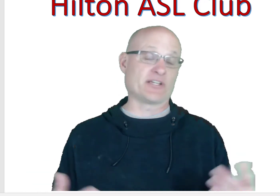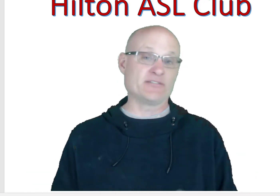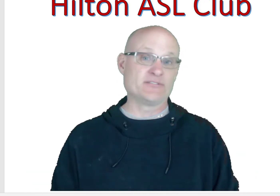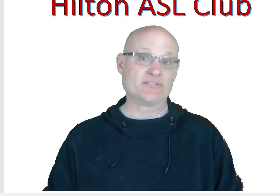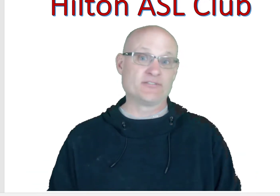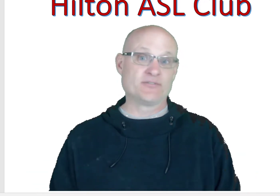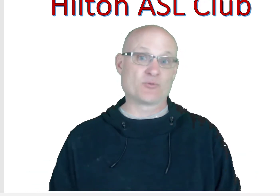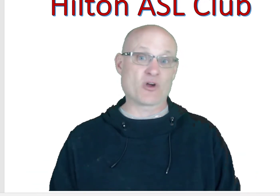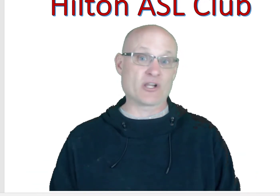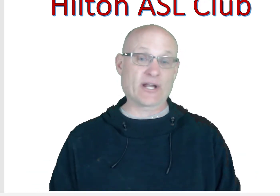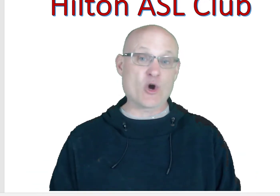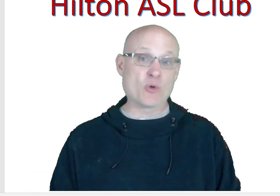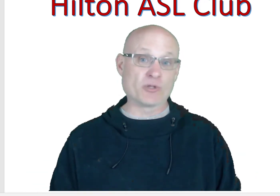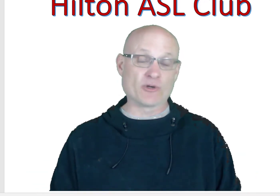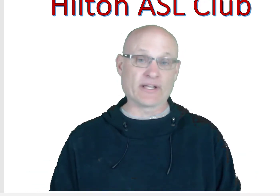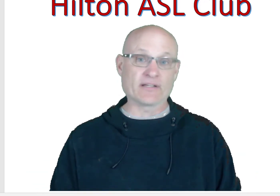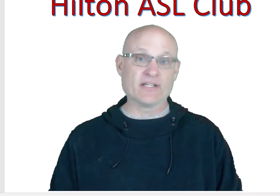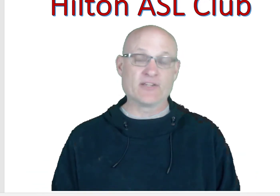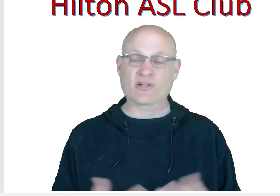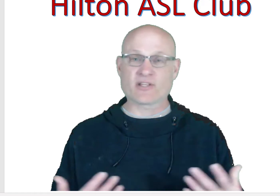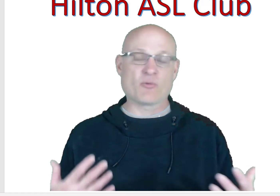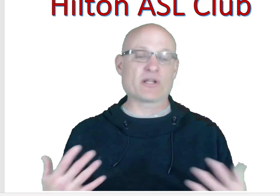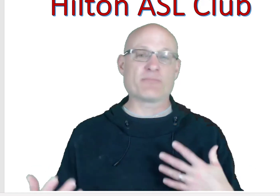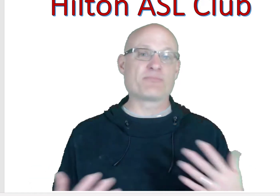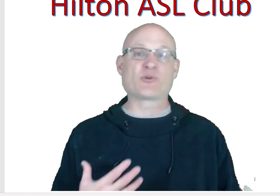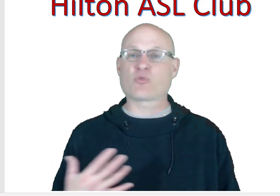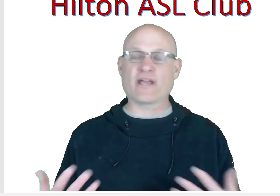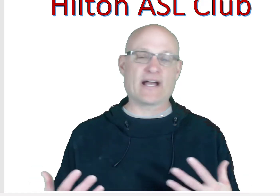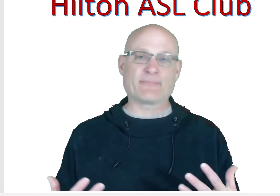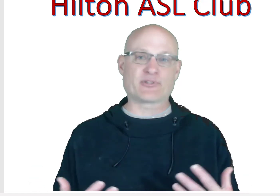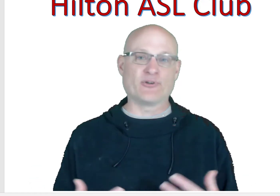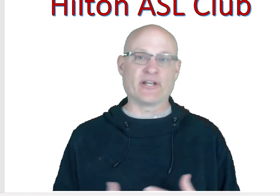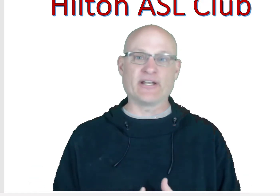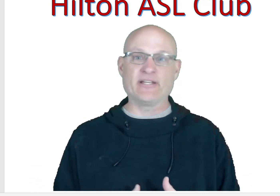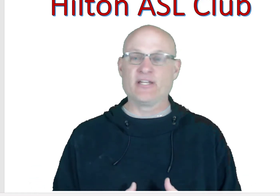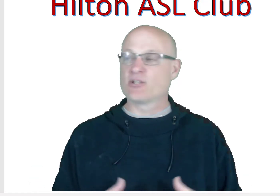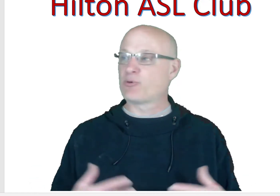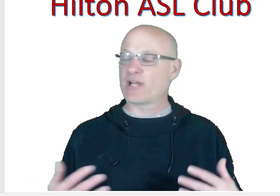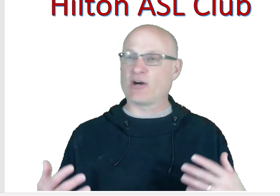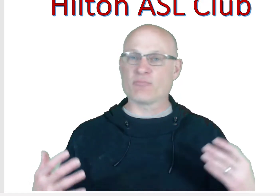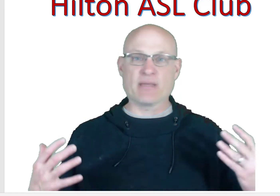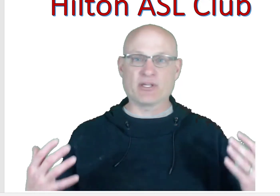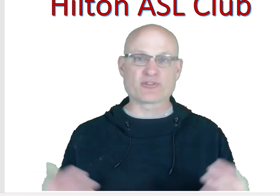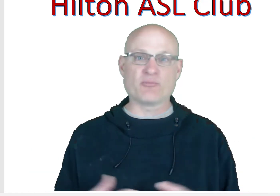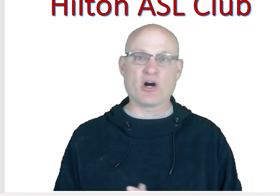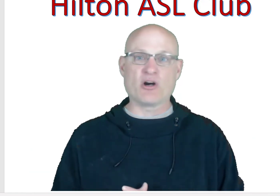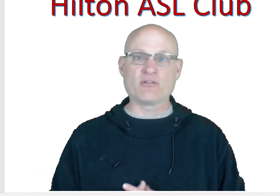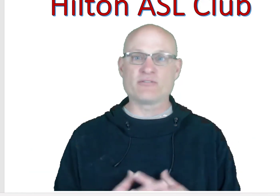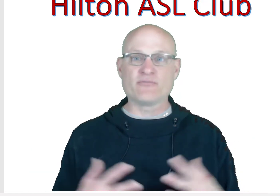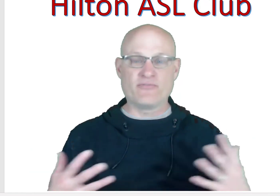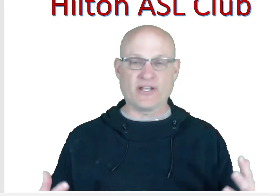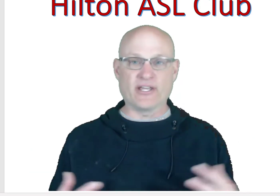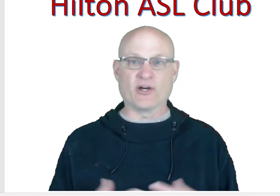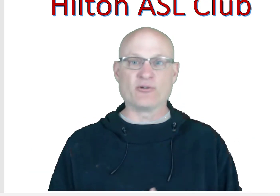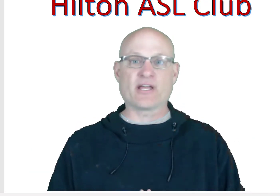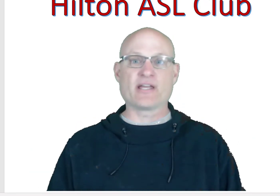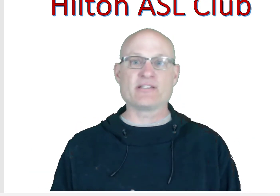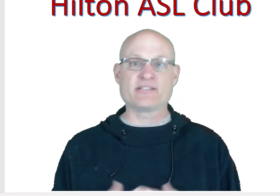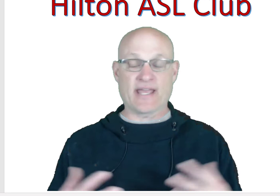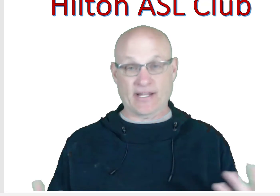we're all at home learning. So I thought, what a great opportunity to put out maybe a small video daily